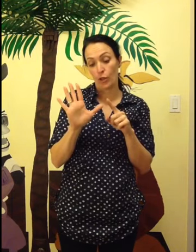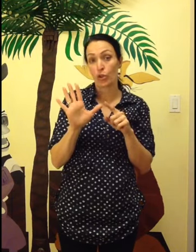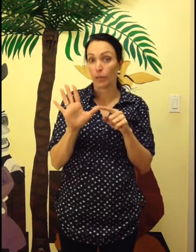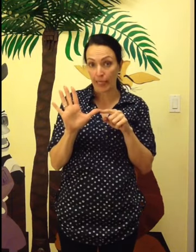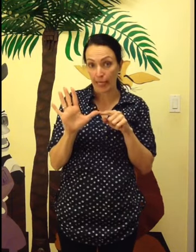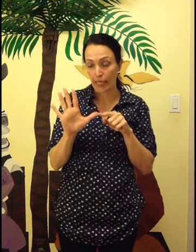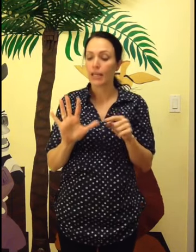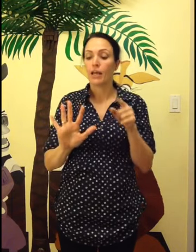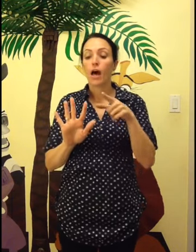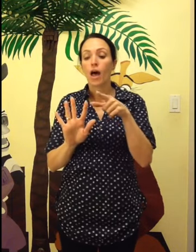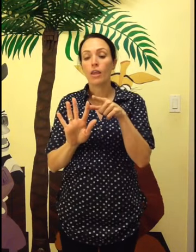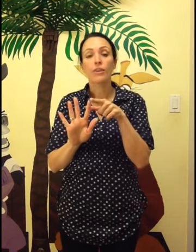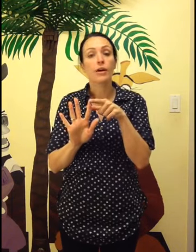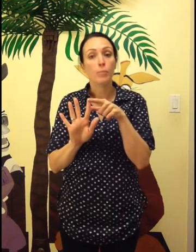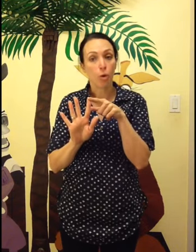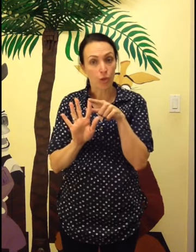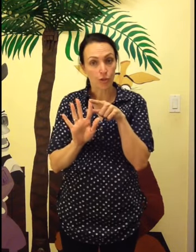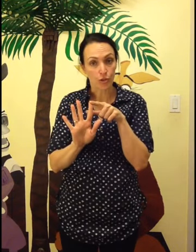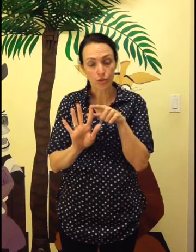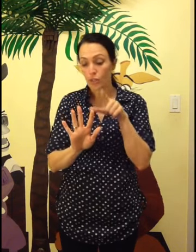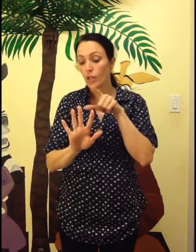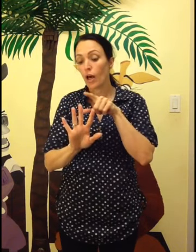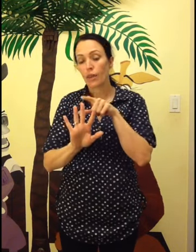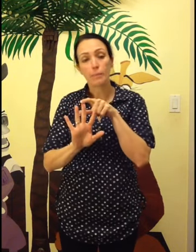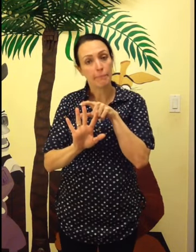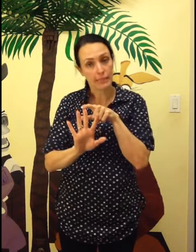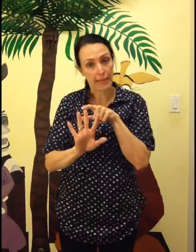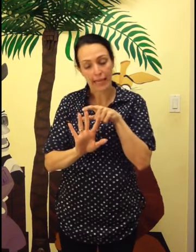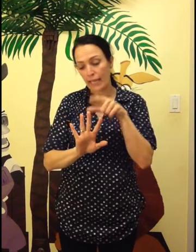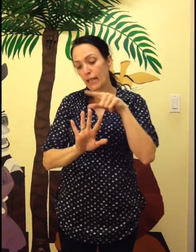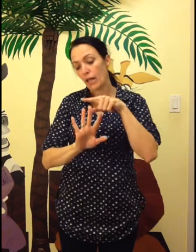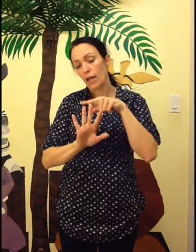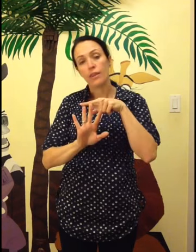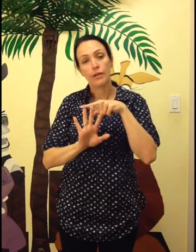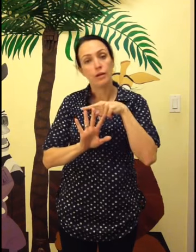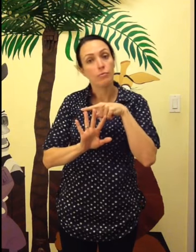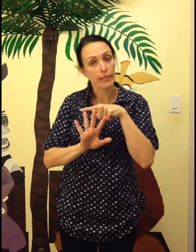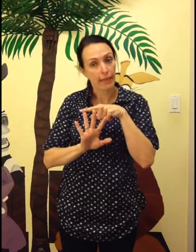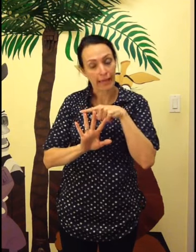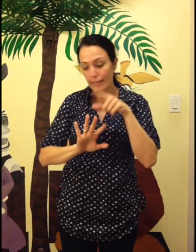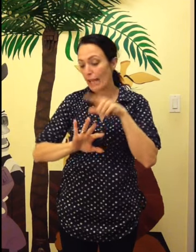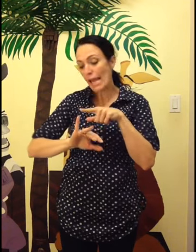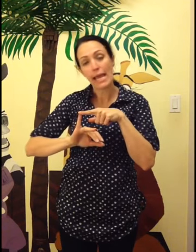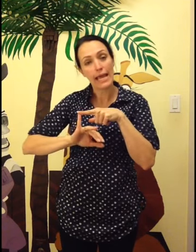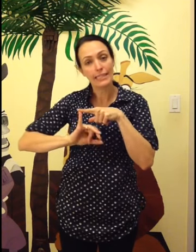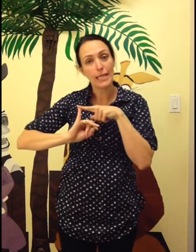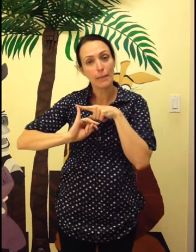thumpkin the pointer the middleman the ringman and the